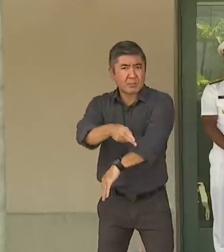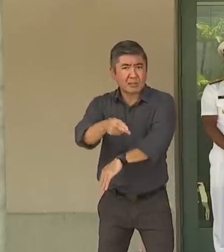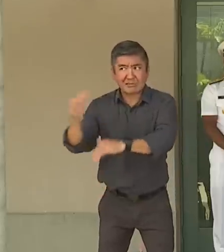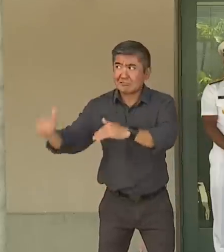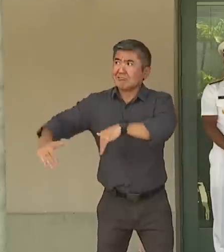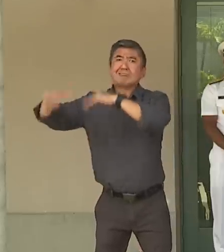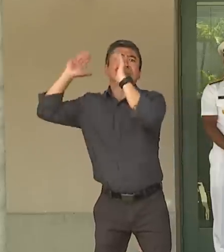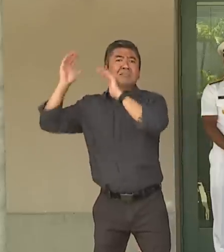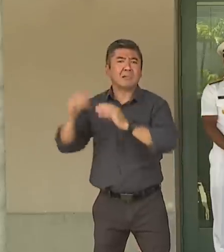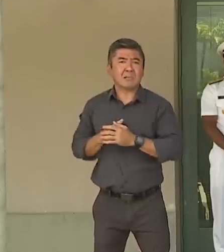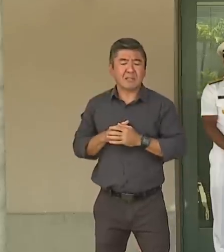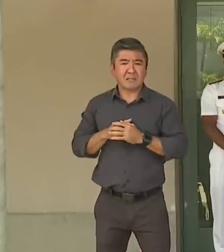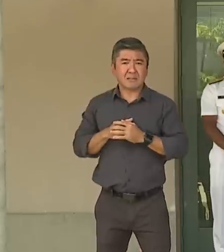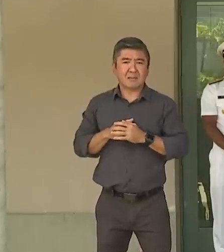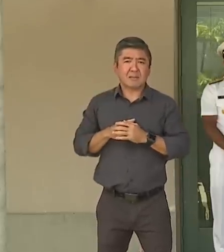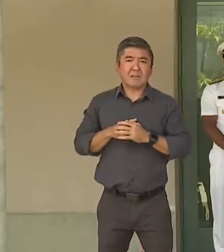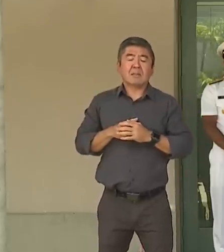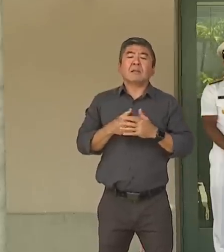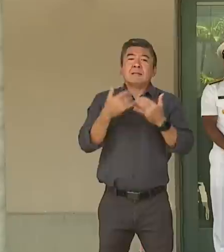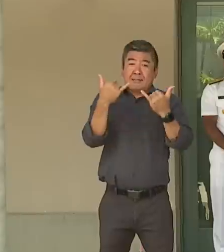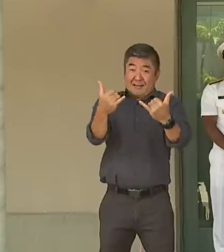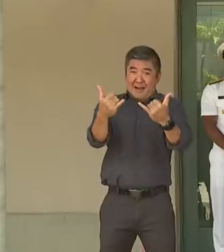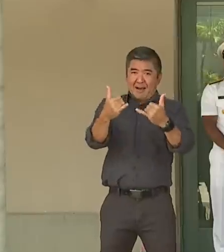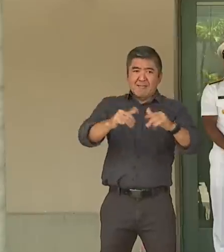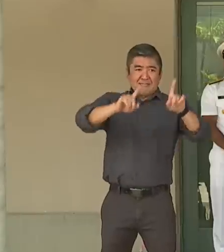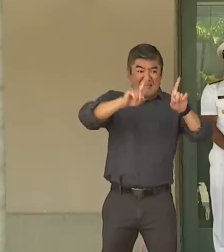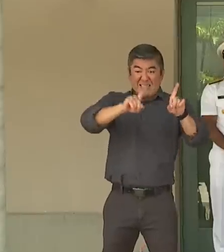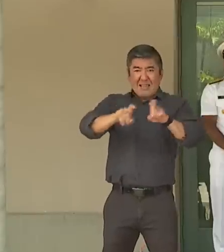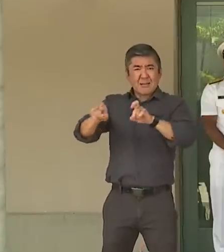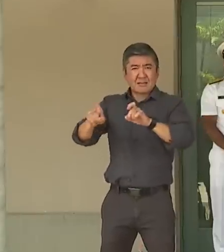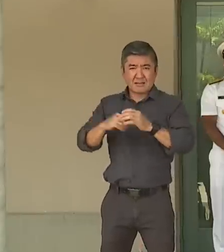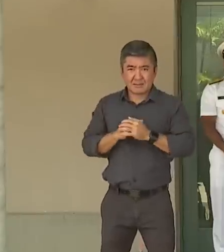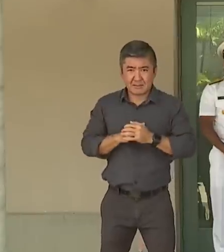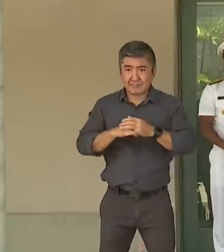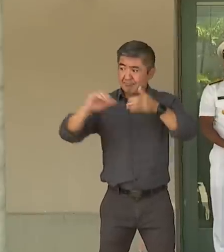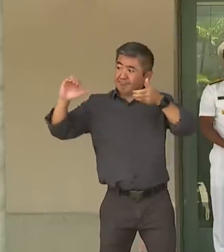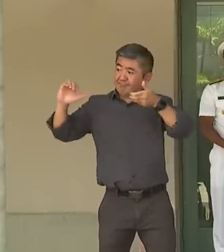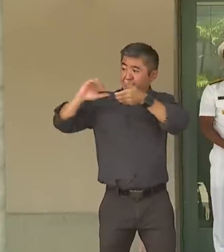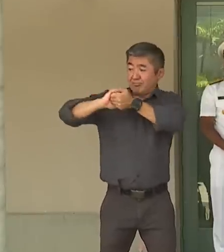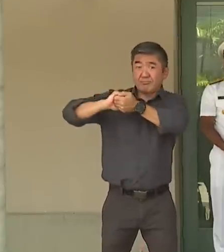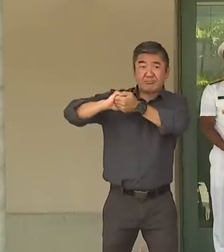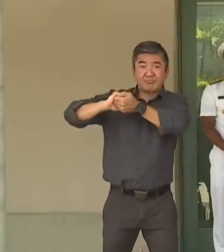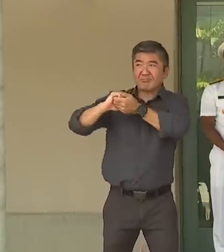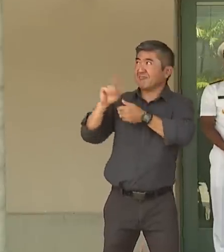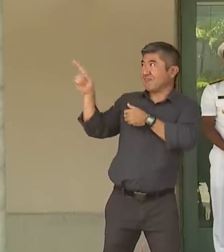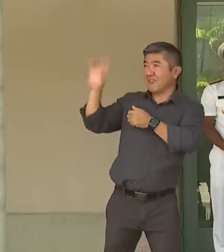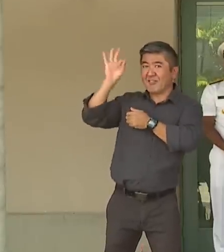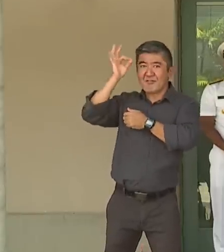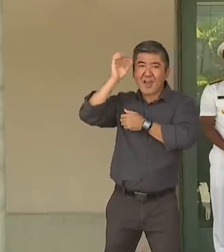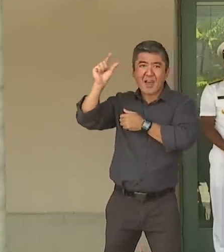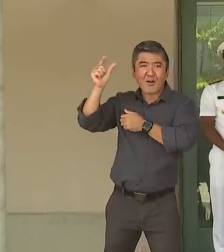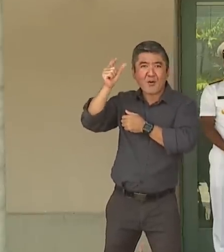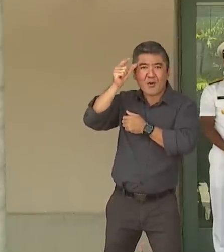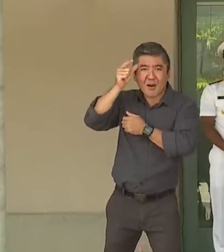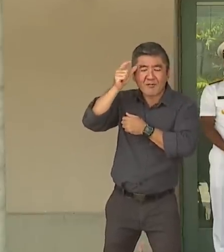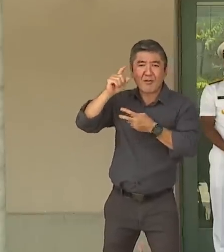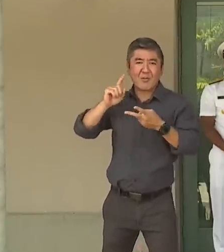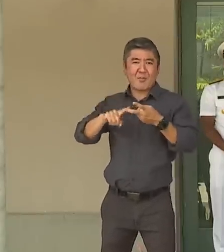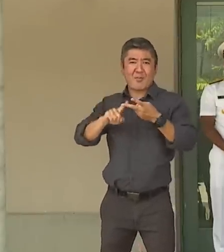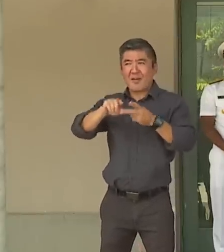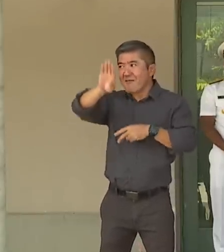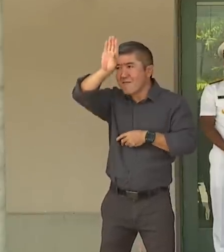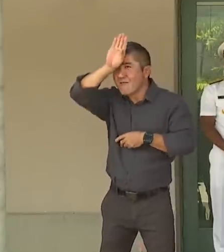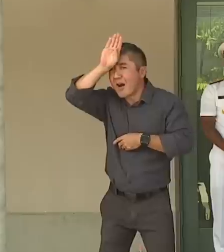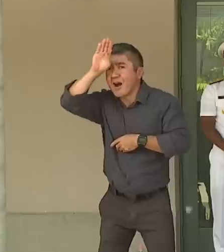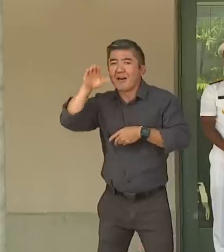then finally, the blessing of these tests. By partnering with the federal government to have our firefighters and the city and the